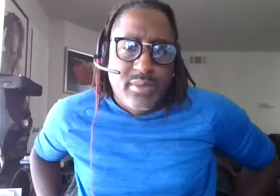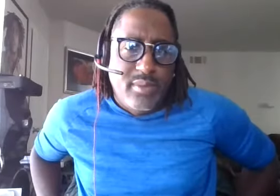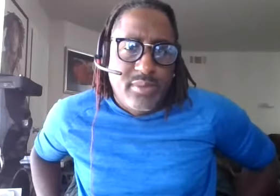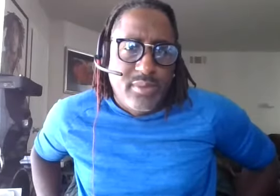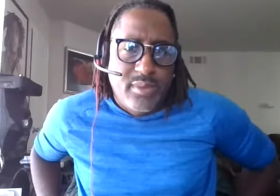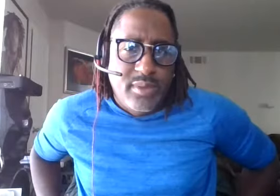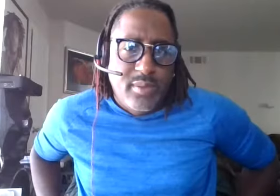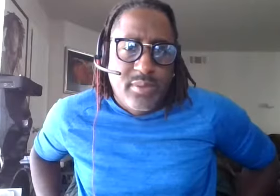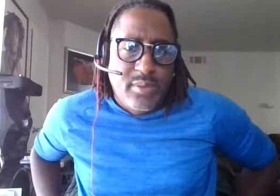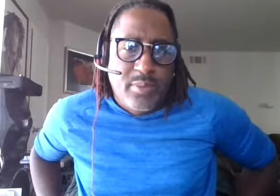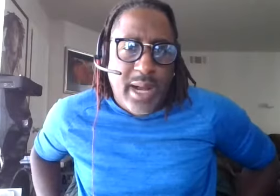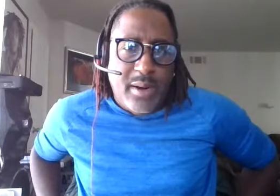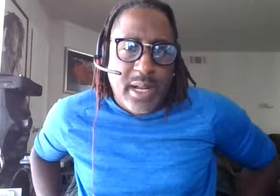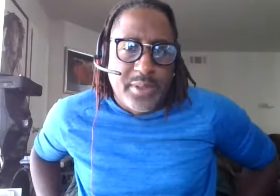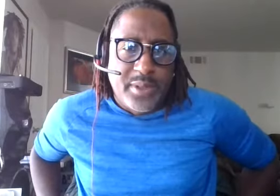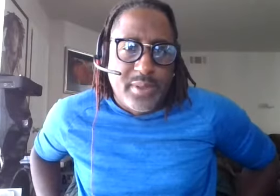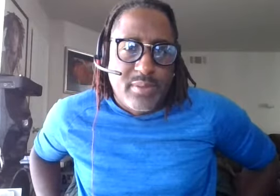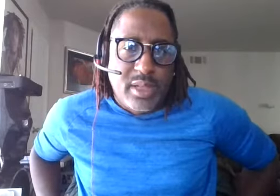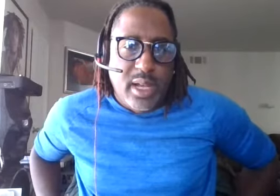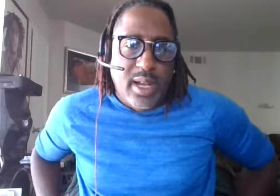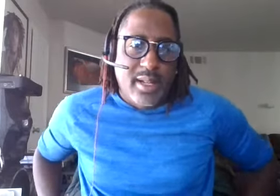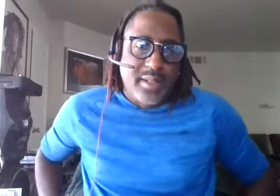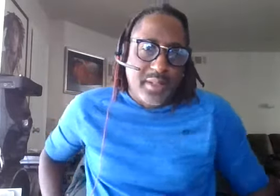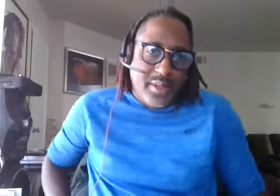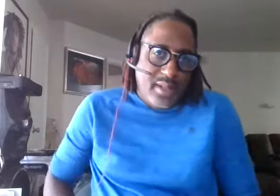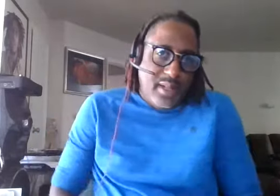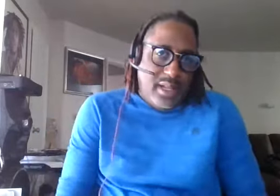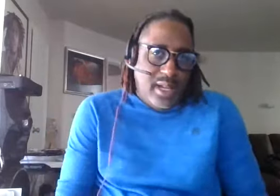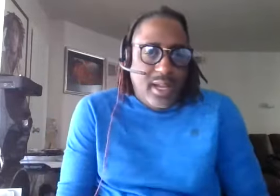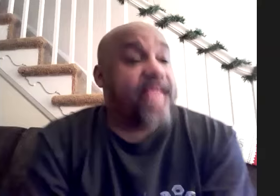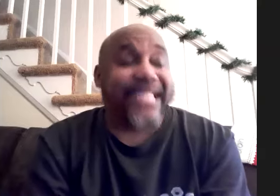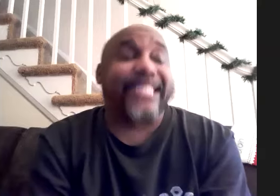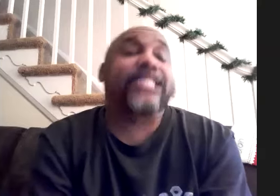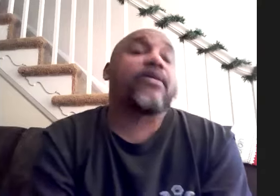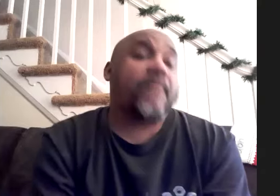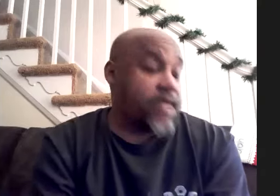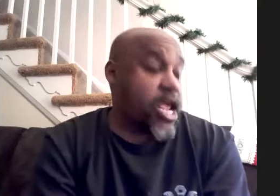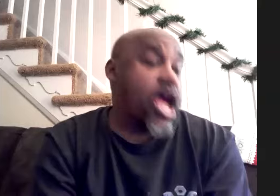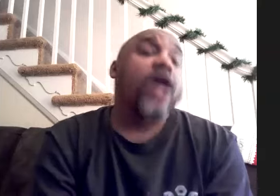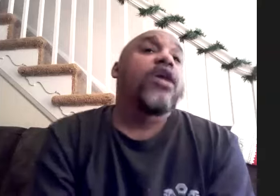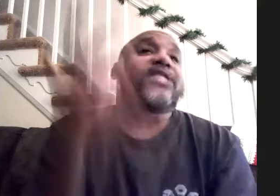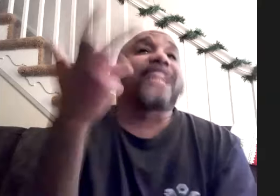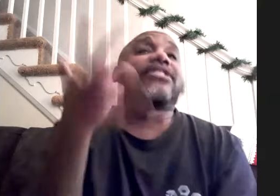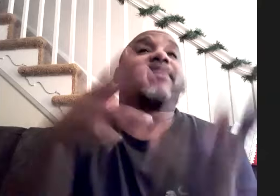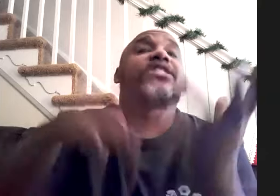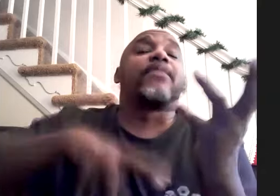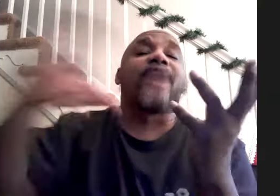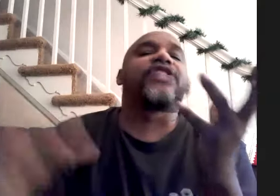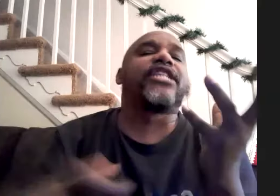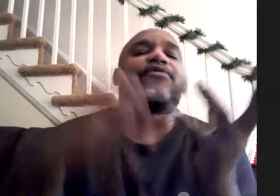still are it's just yeah dude yeah yeah but that's the thing about the improvisation form of